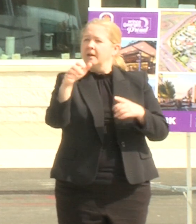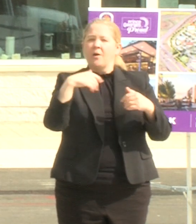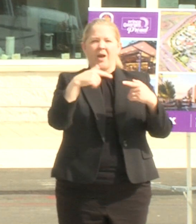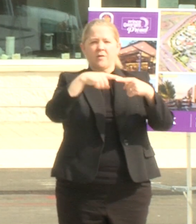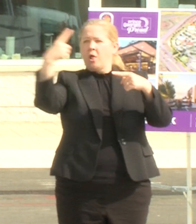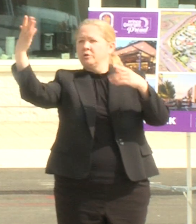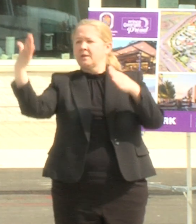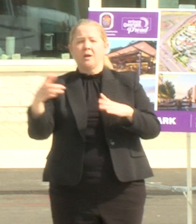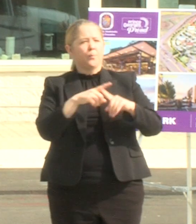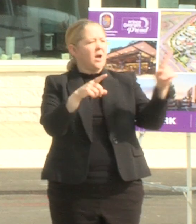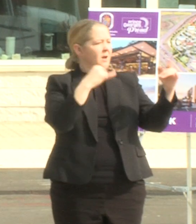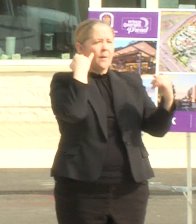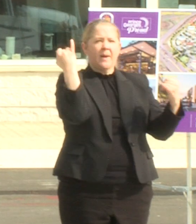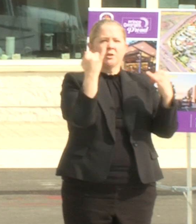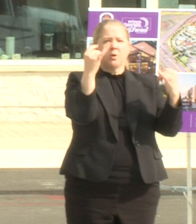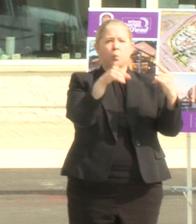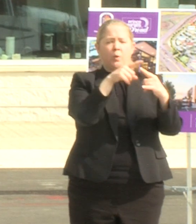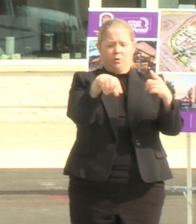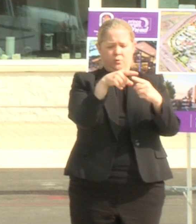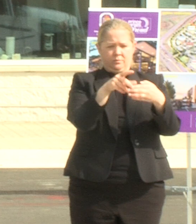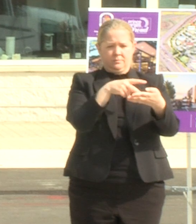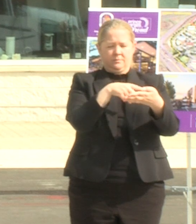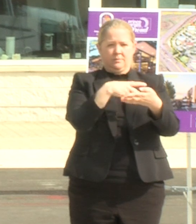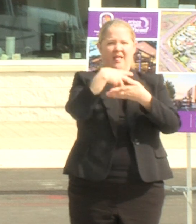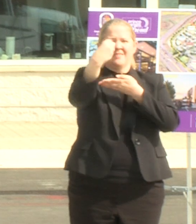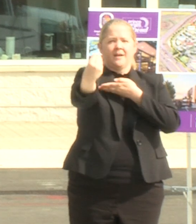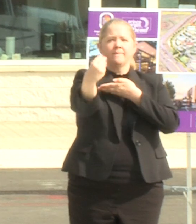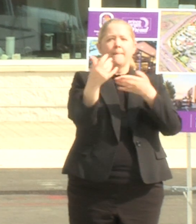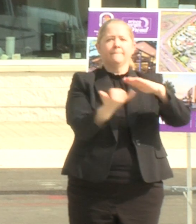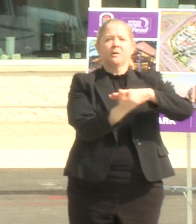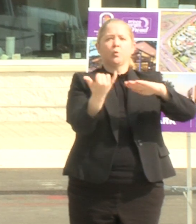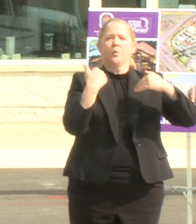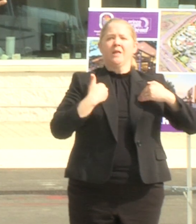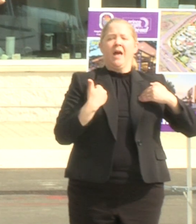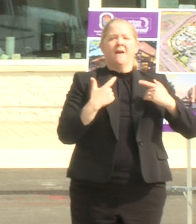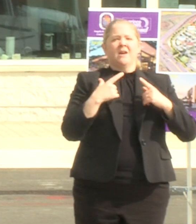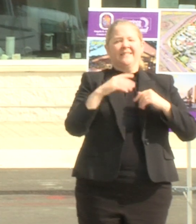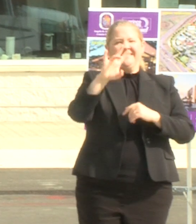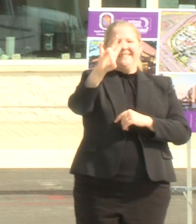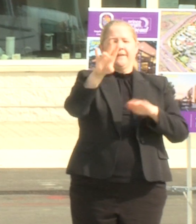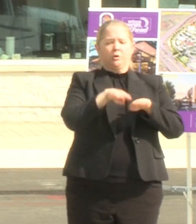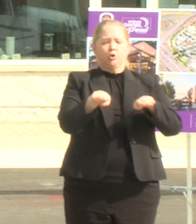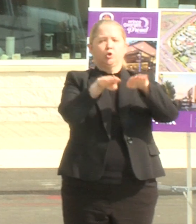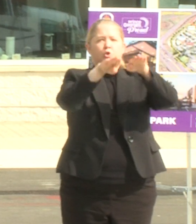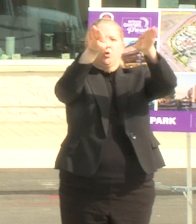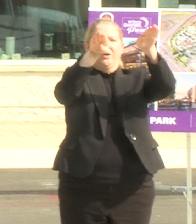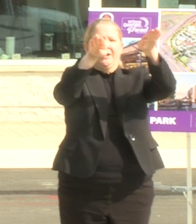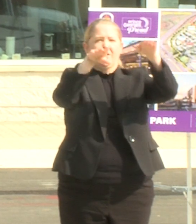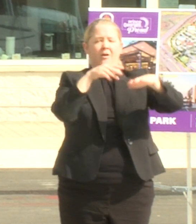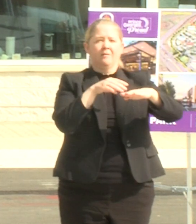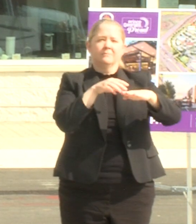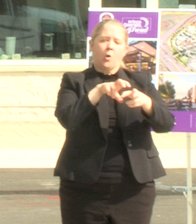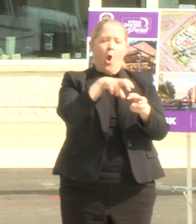when you're coming off the metro you're going see this seven-story apartment and the name is going be epiphany and that was my vision i wanted to see